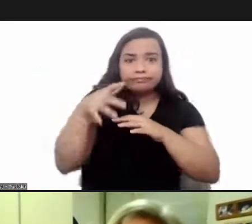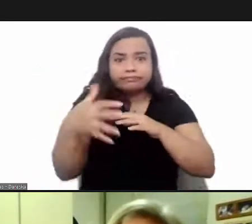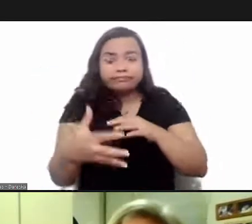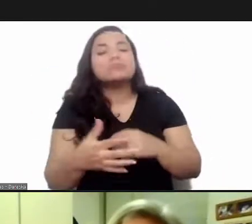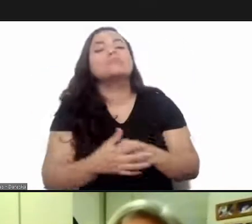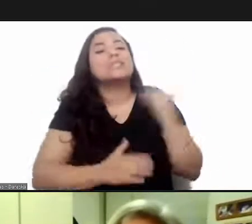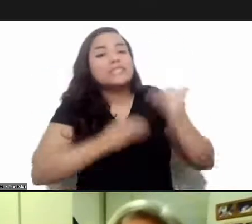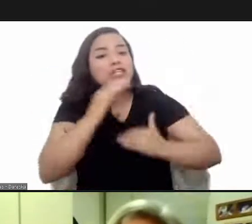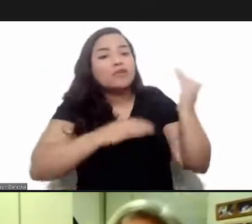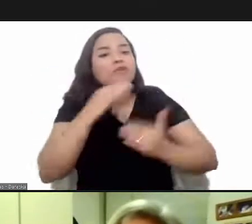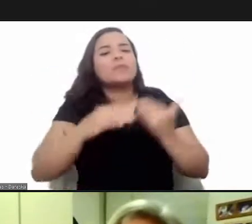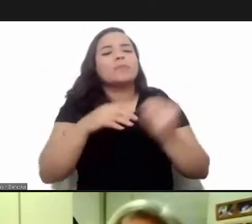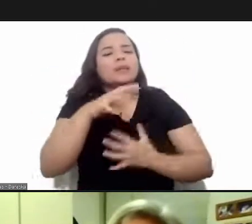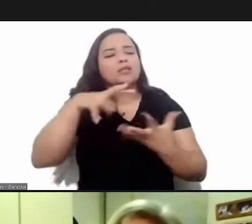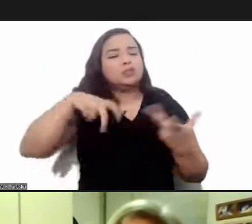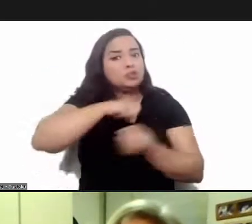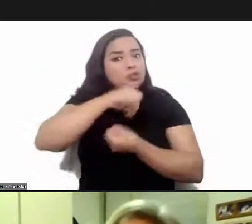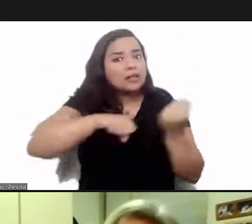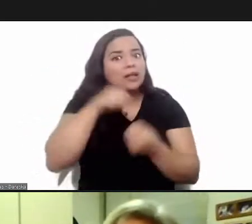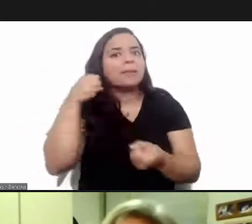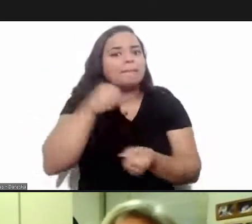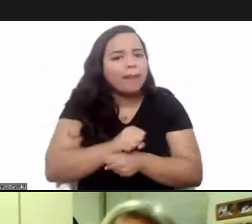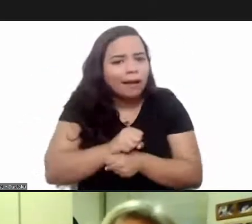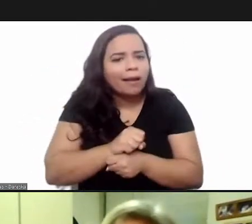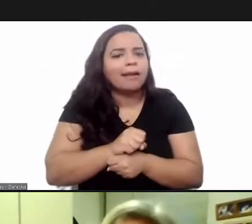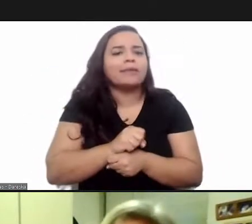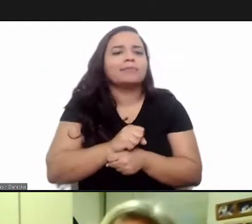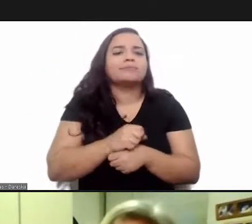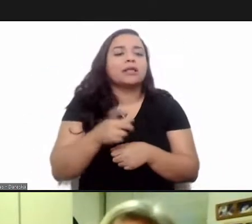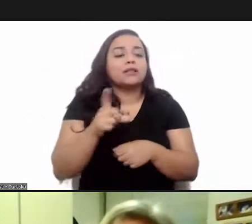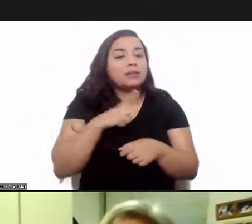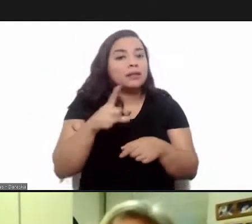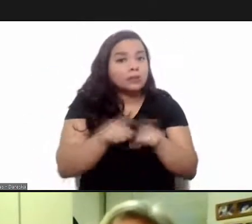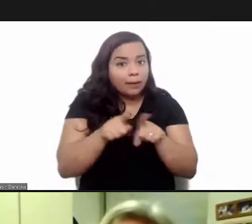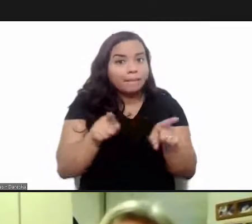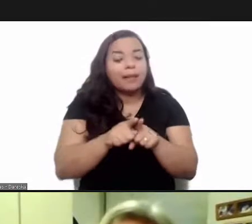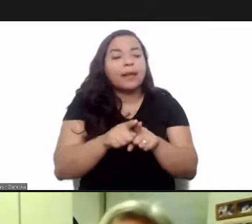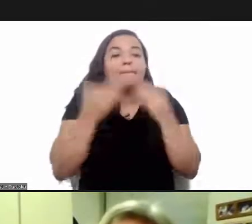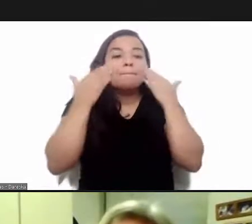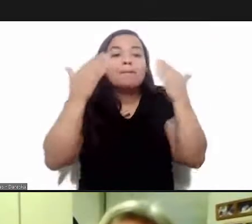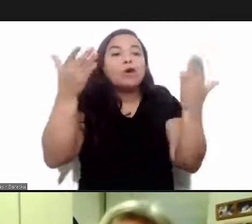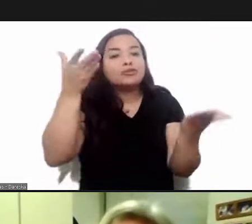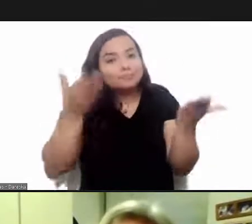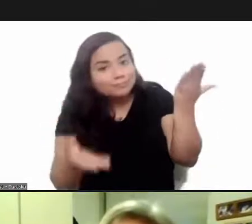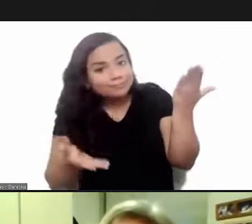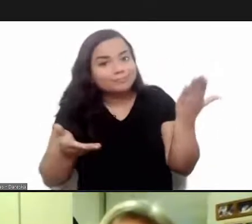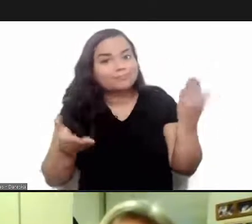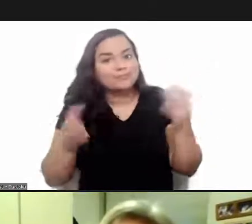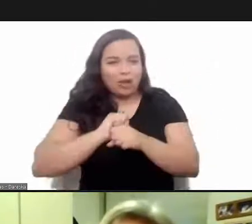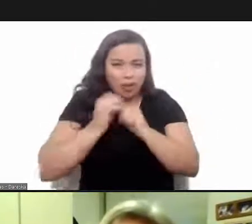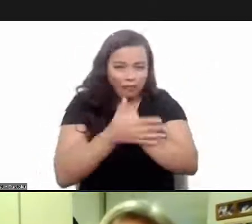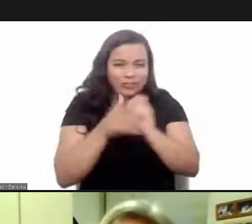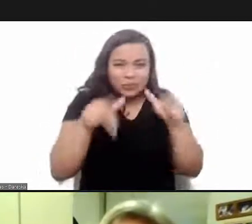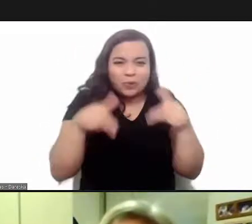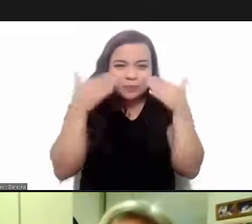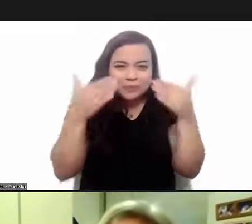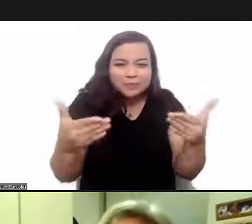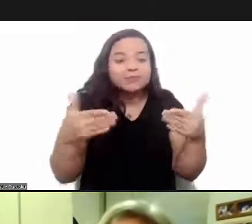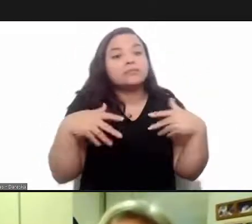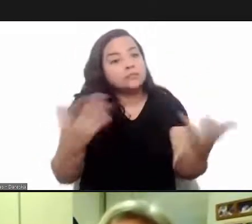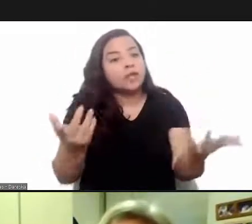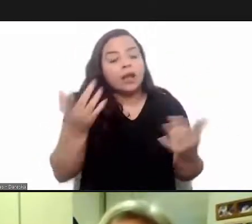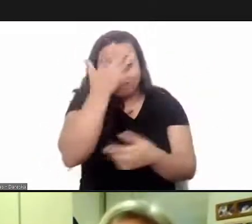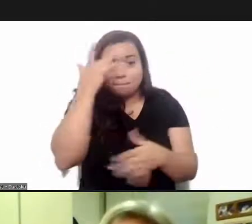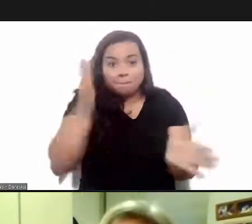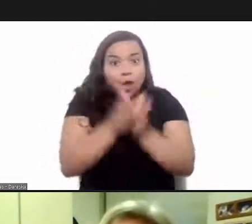sustainable development it's an obstacle it reveals and unveils inequality just as covet 19 unveiled inequalities